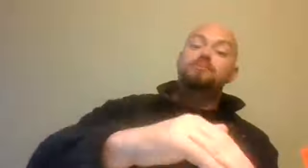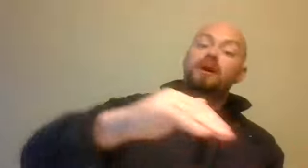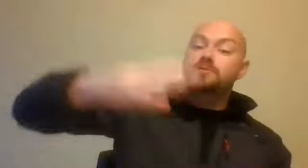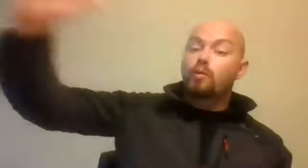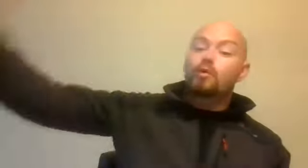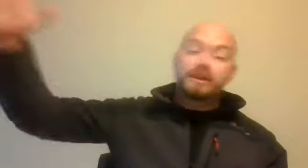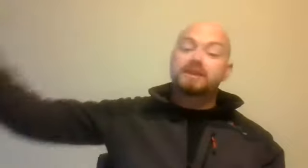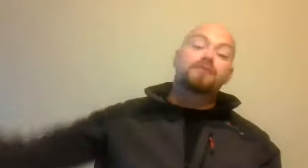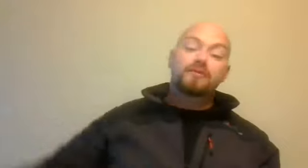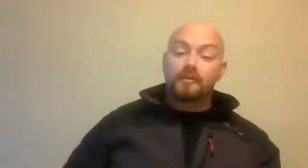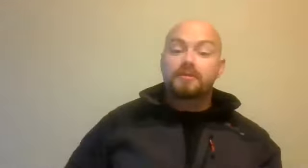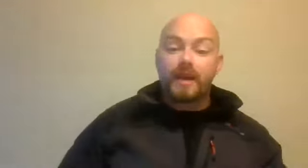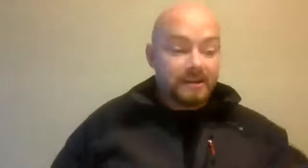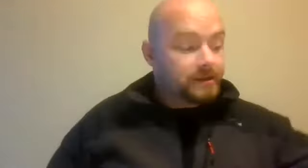sometimes morally different from reality.